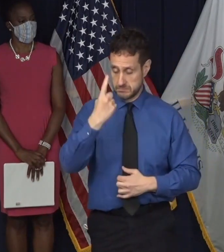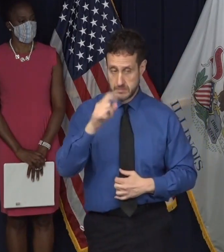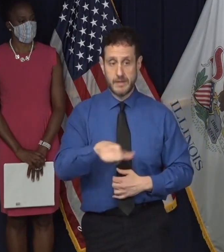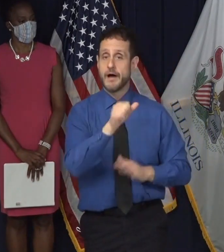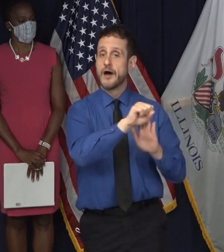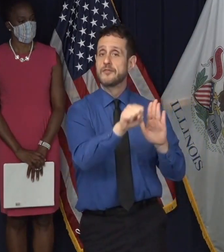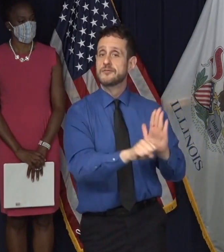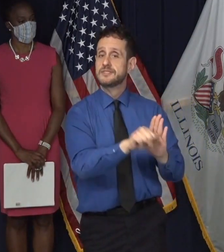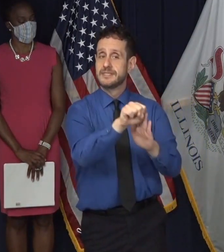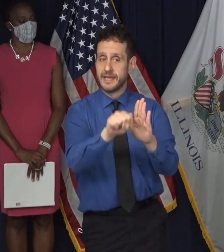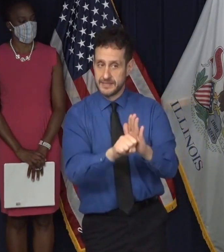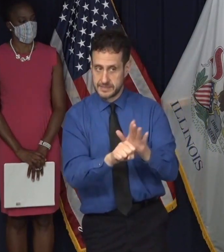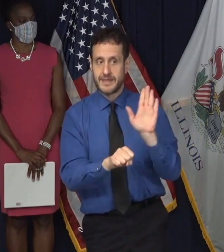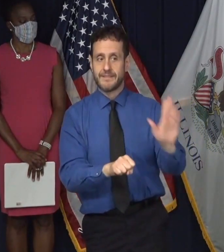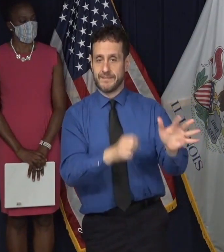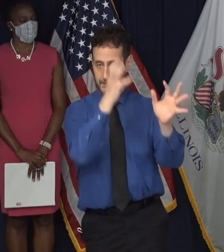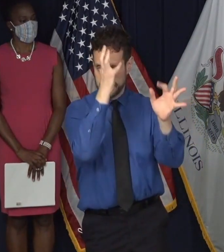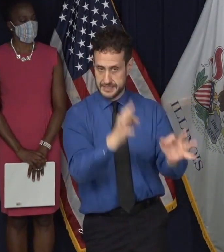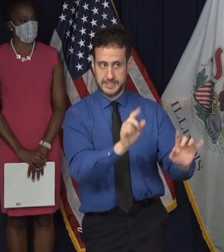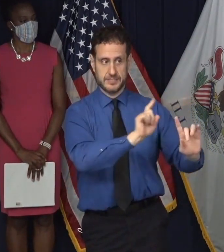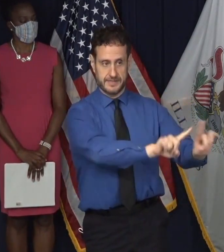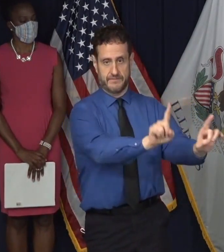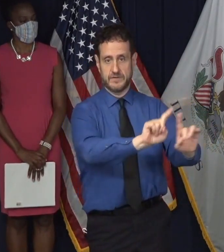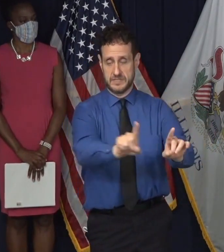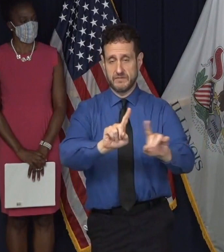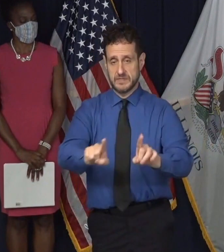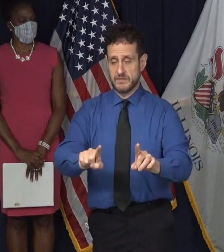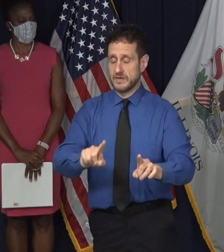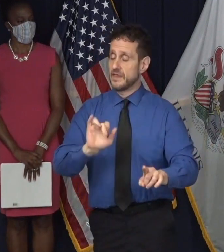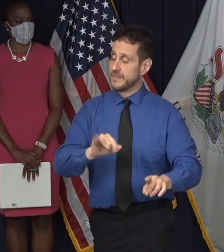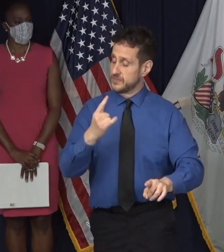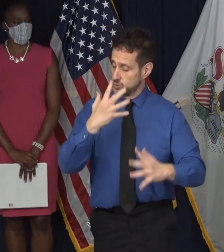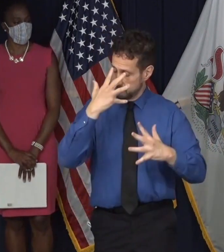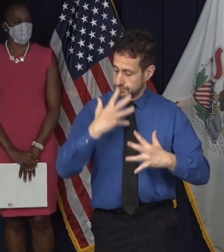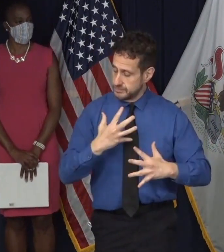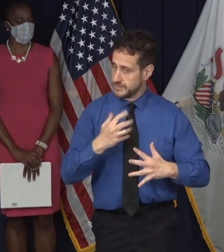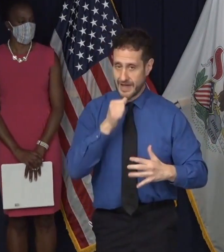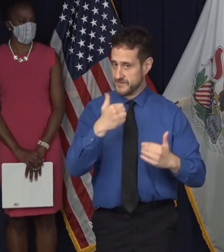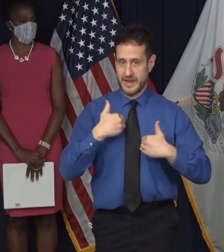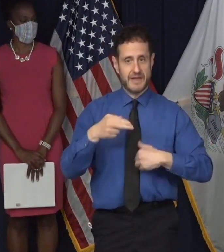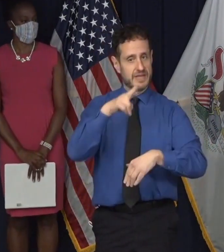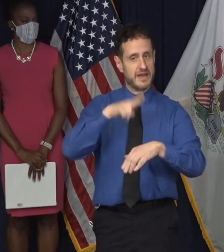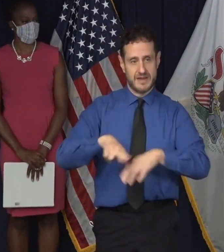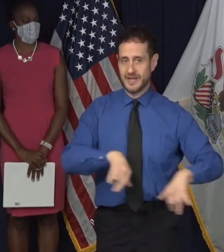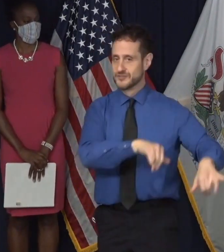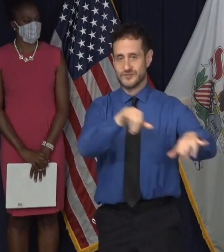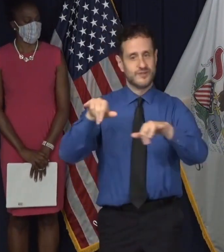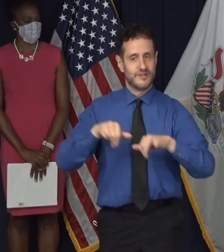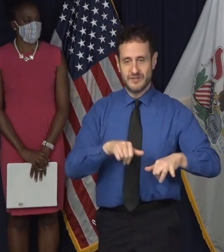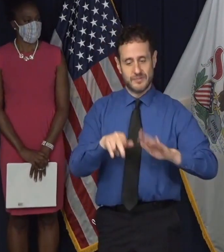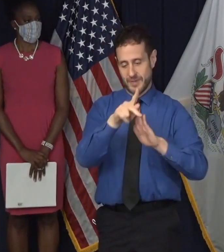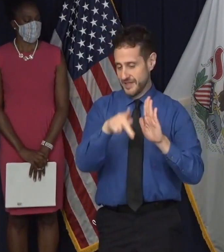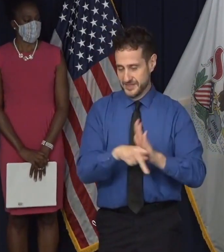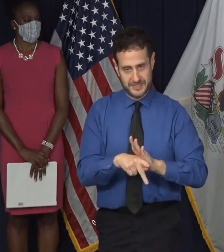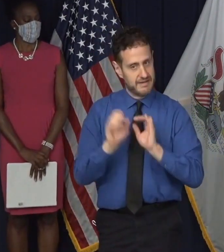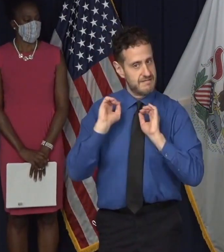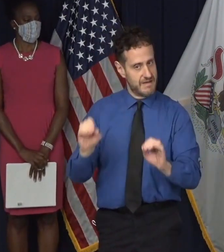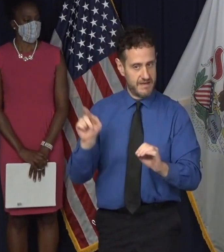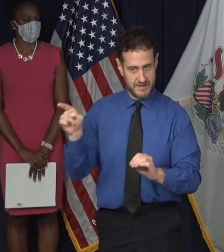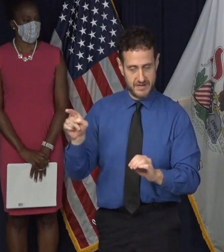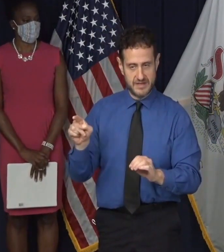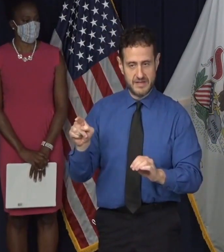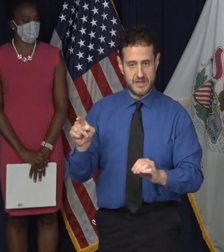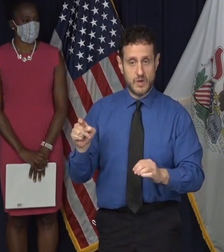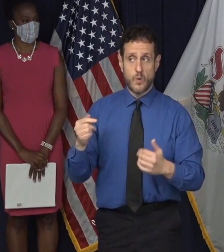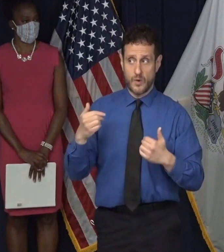there are other states that have made different decisions. That's one of the tragedies of not having a national strategy here, uh, or, or being